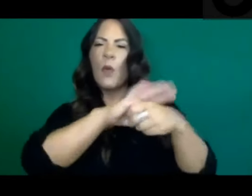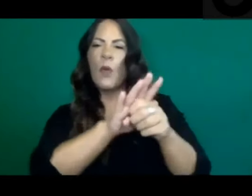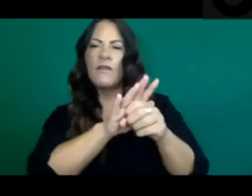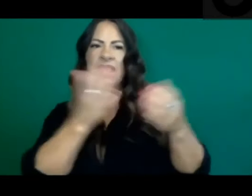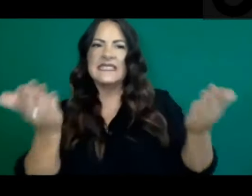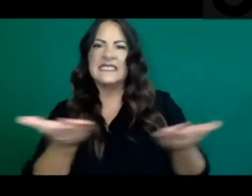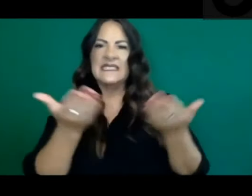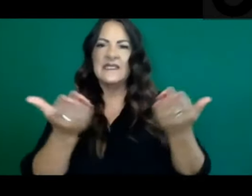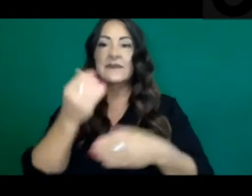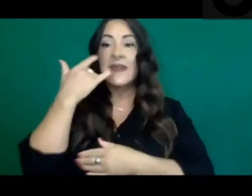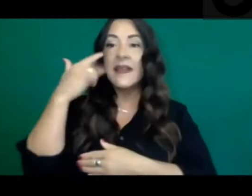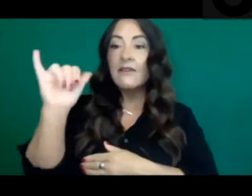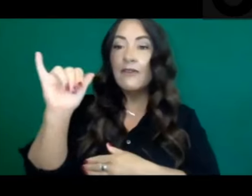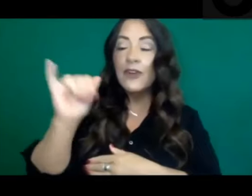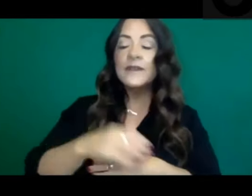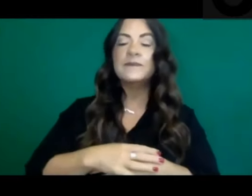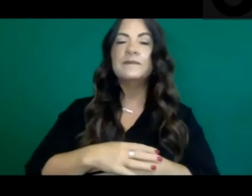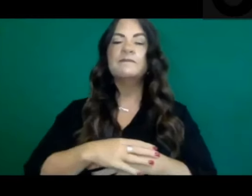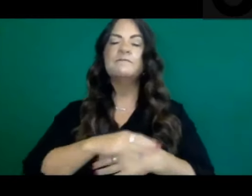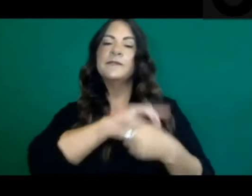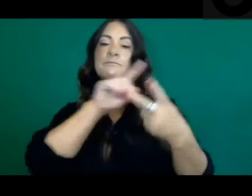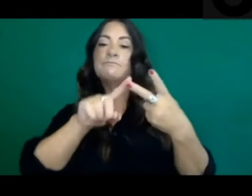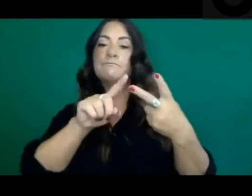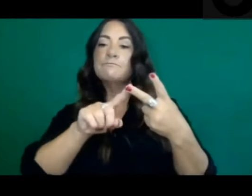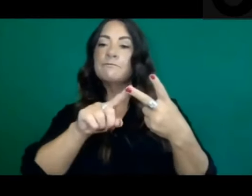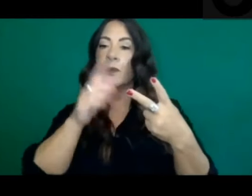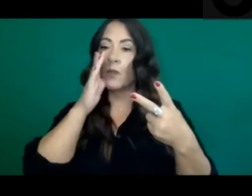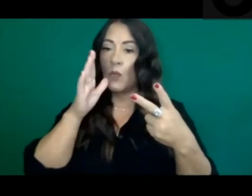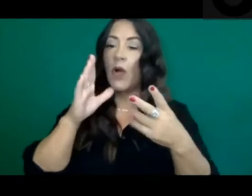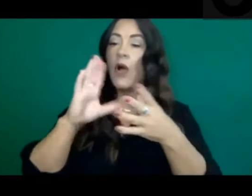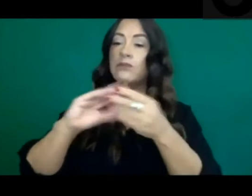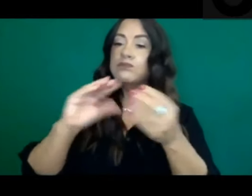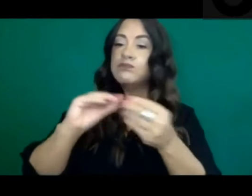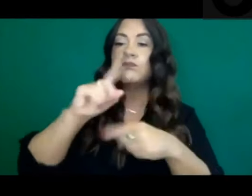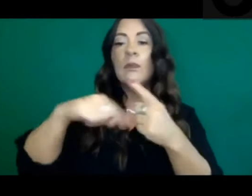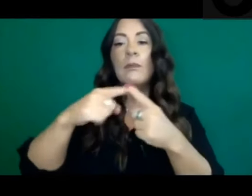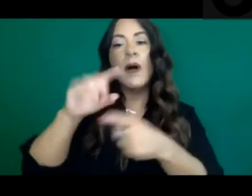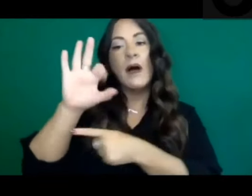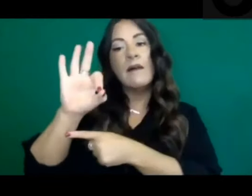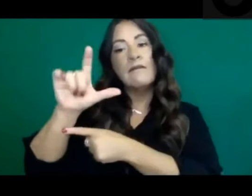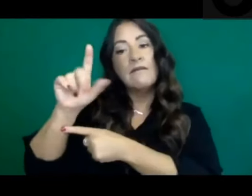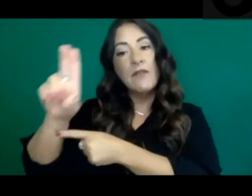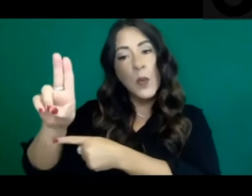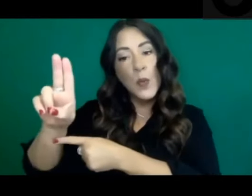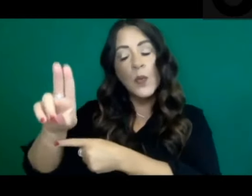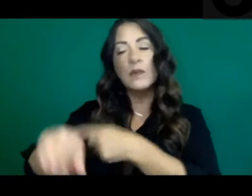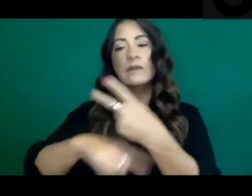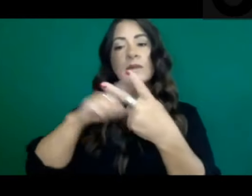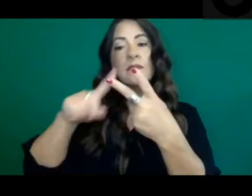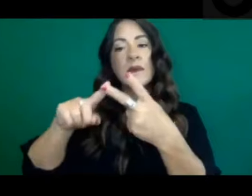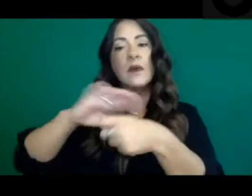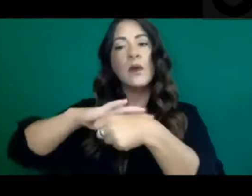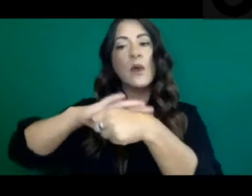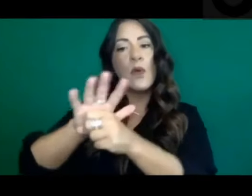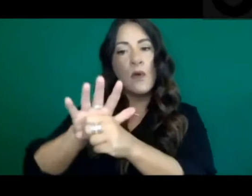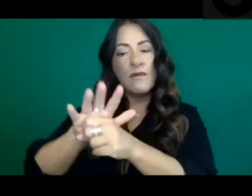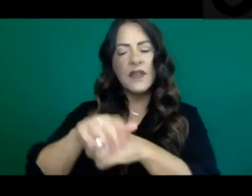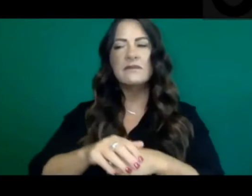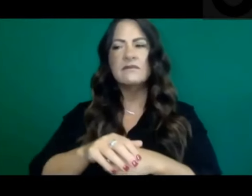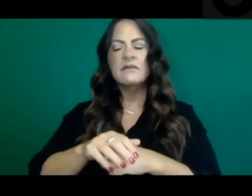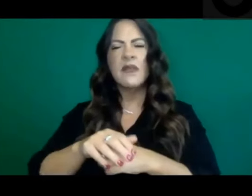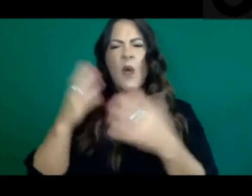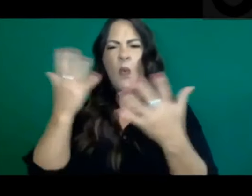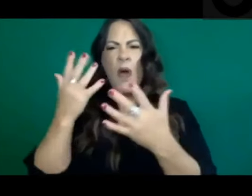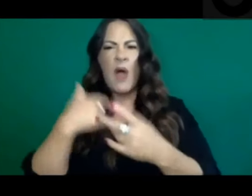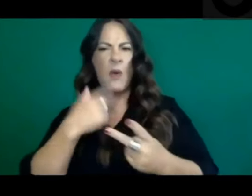Then I want to spend a little time talking about flu and COVID and a bit of what we're seeing in young people and